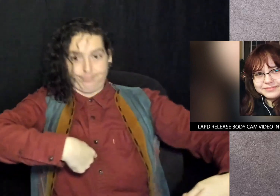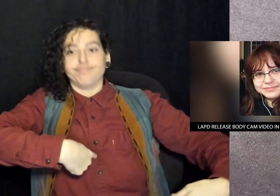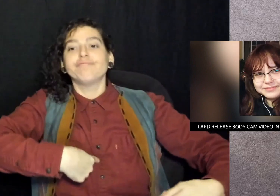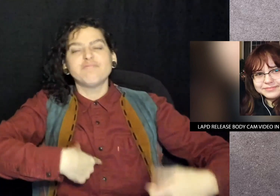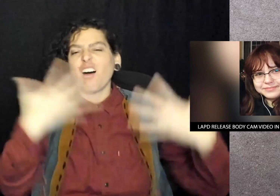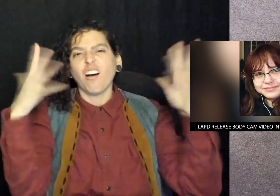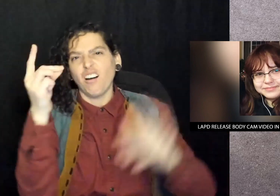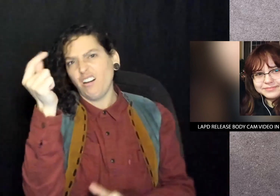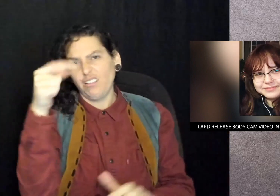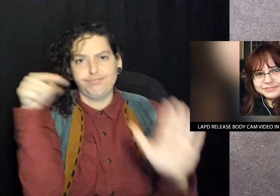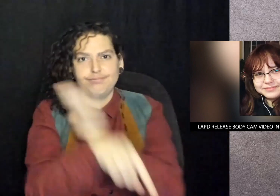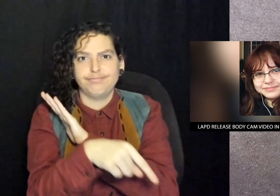and killing her instantly.